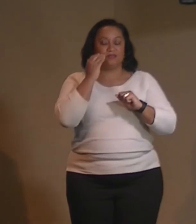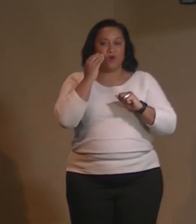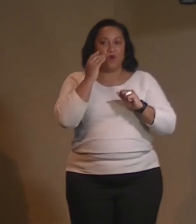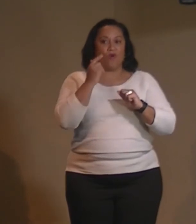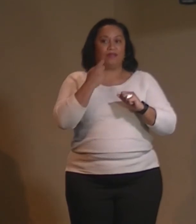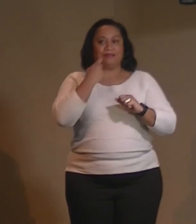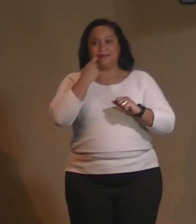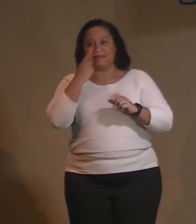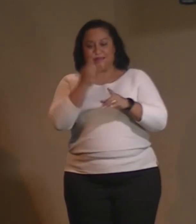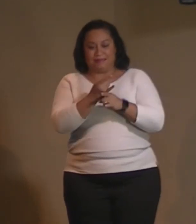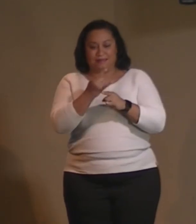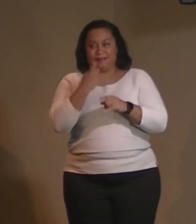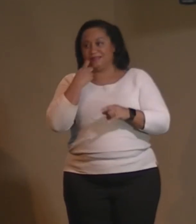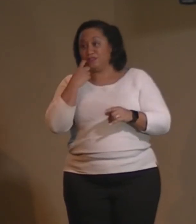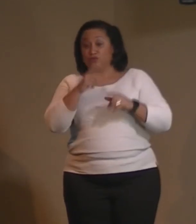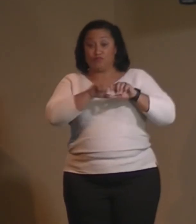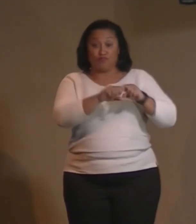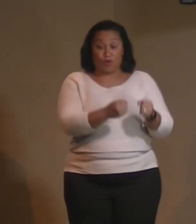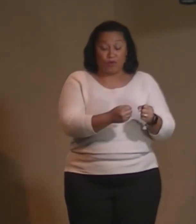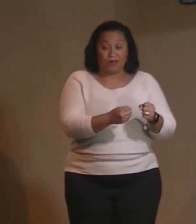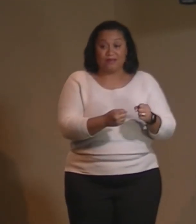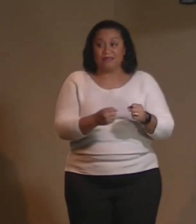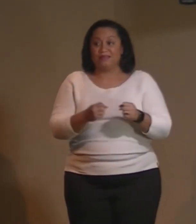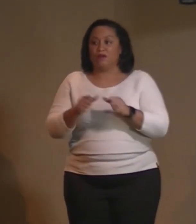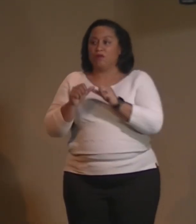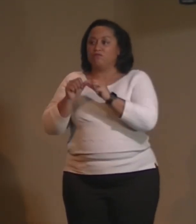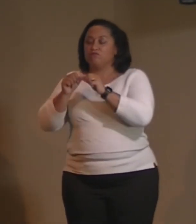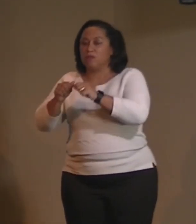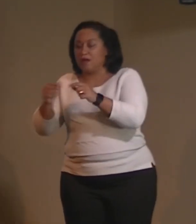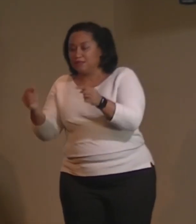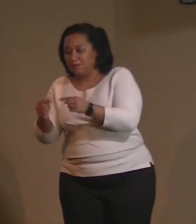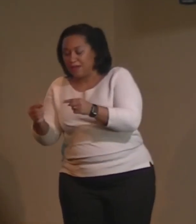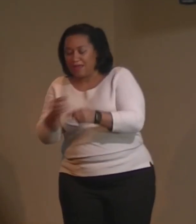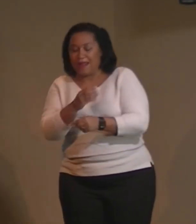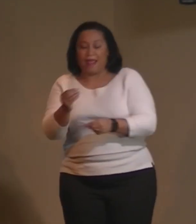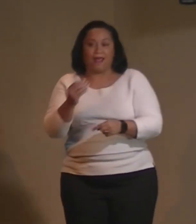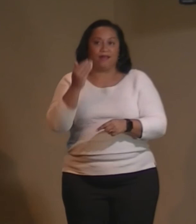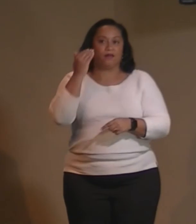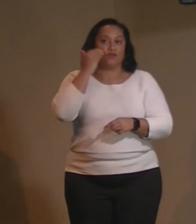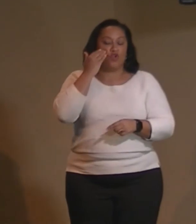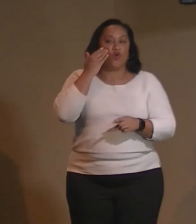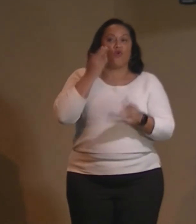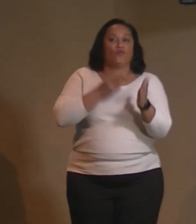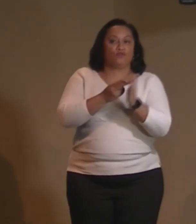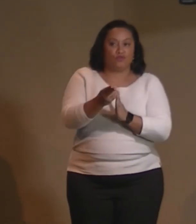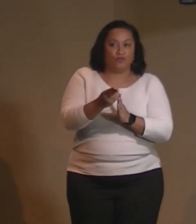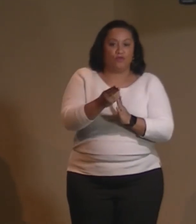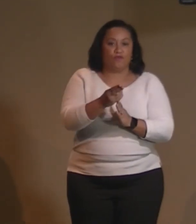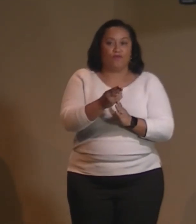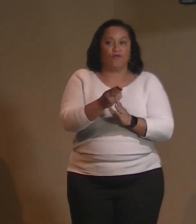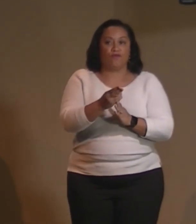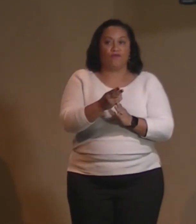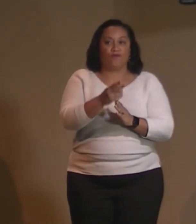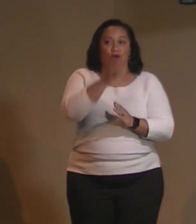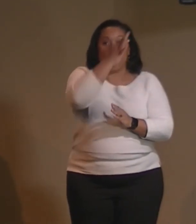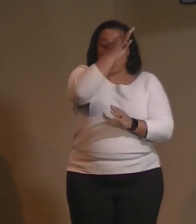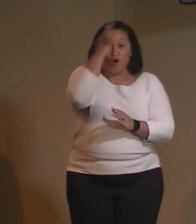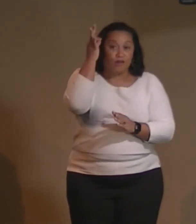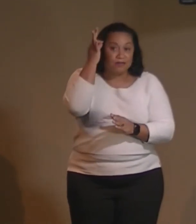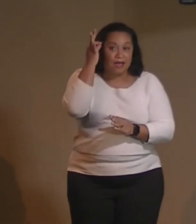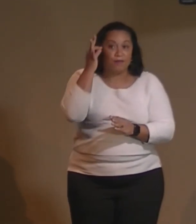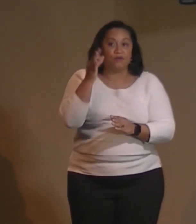truth. Chronic pain and know the truth. Alzheimer's and know the truth.